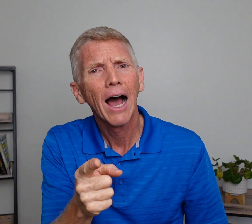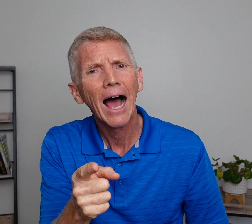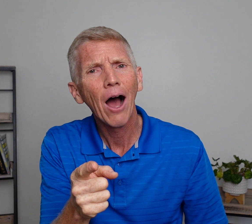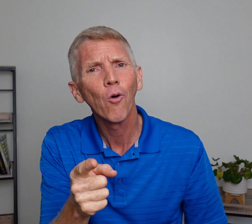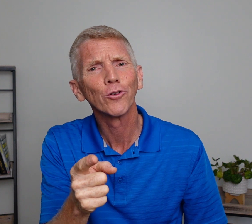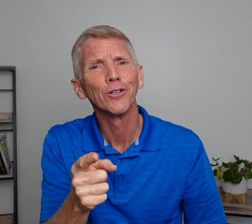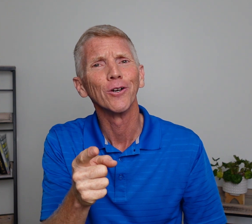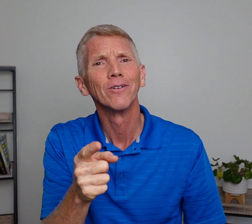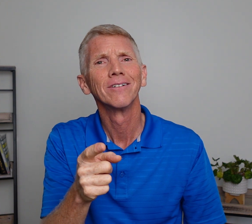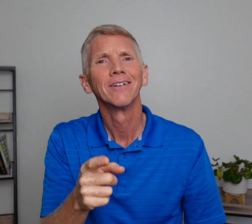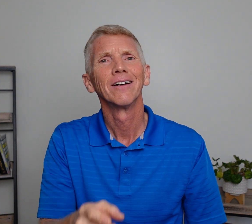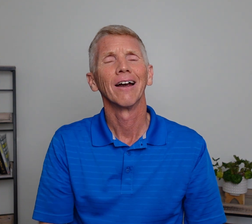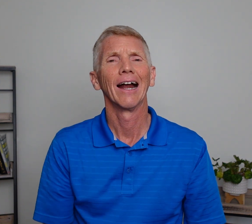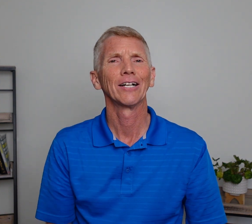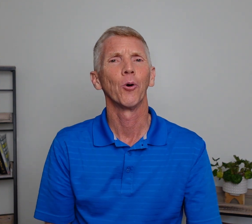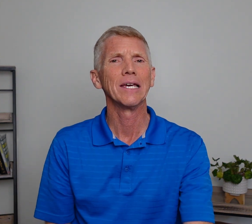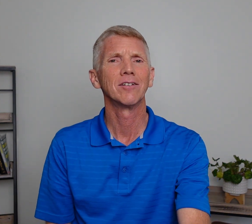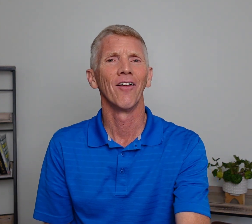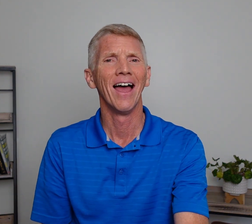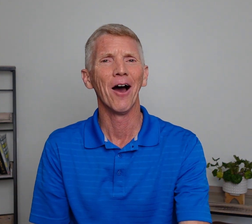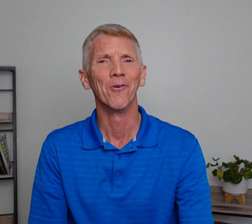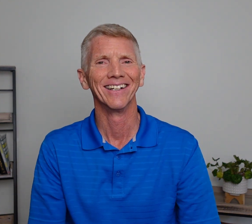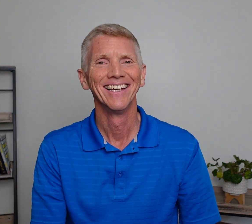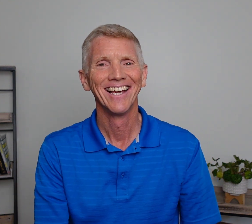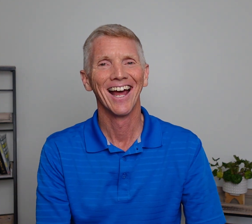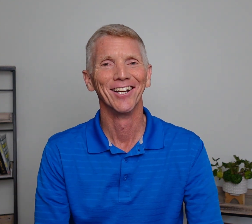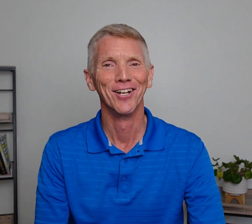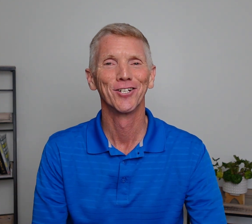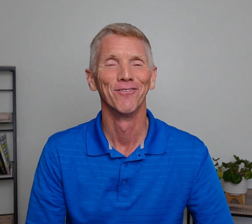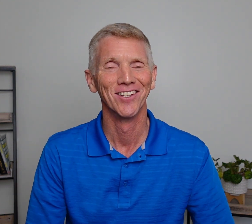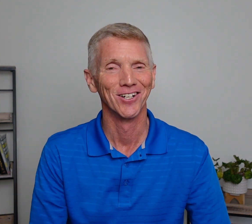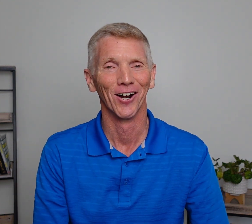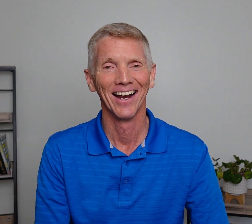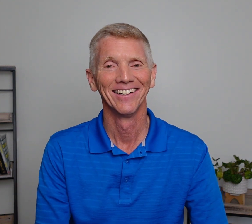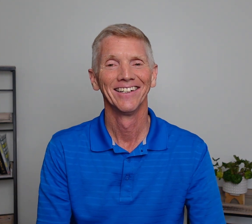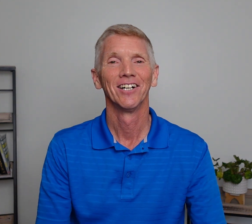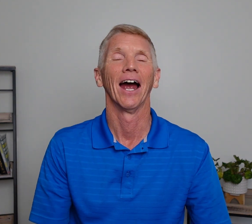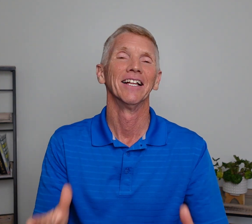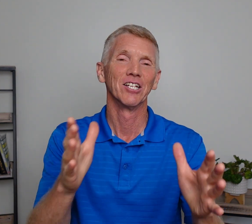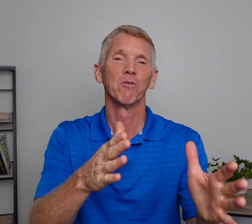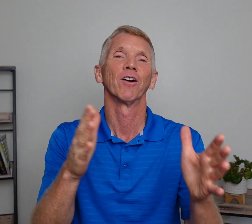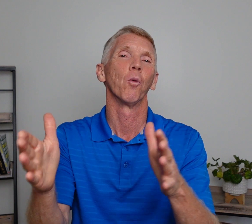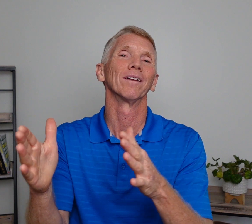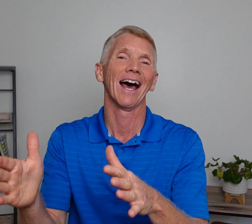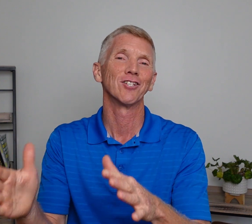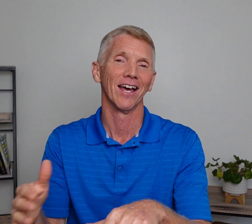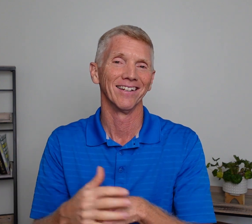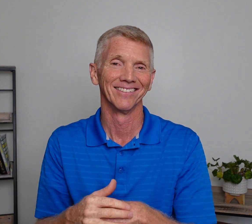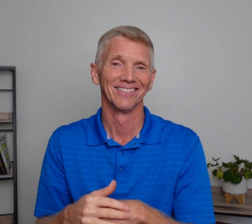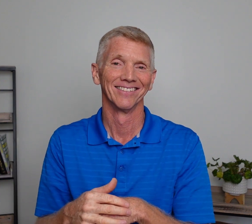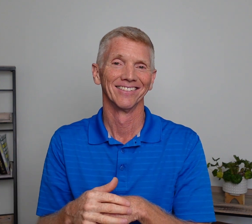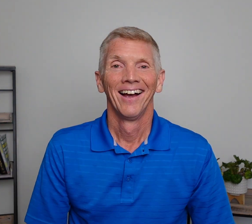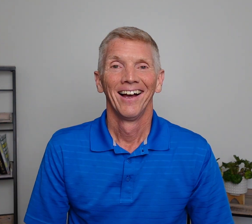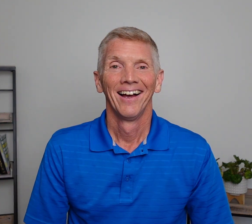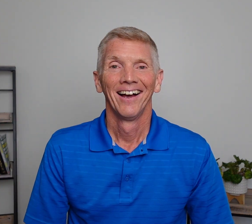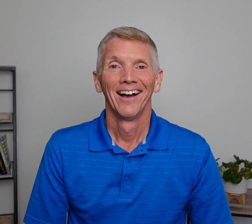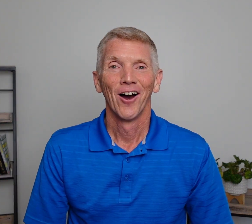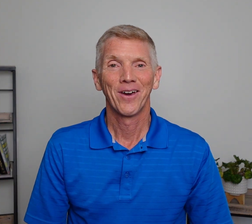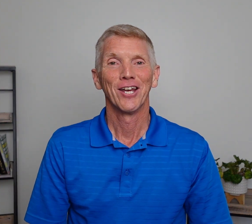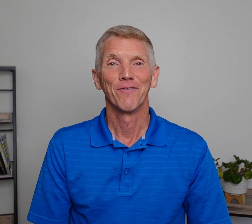How old are you? All right? I'd go easy on that one at an initial visit, all right? All right. Let's move on to one last set. Okay. So,